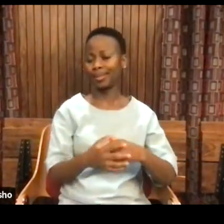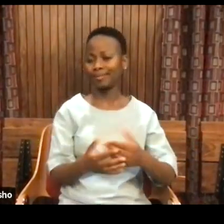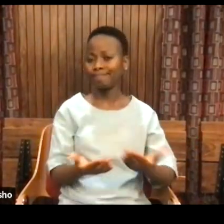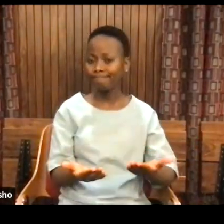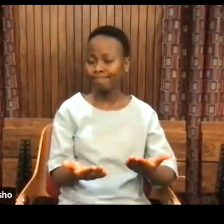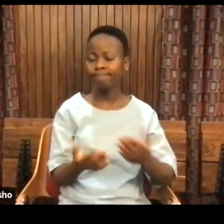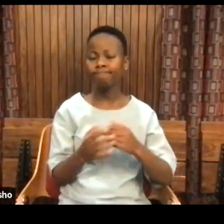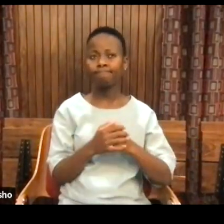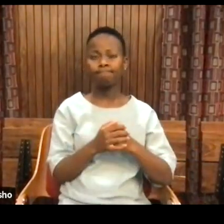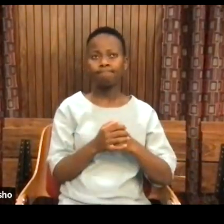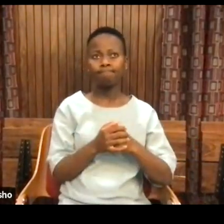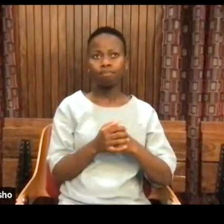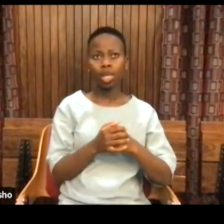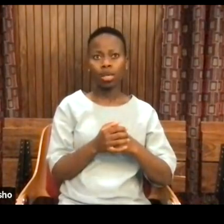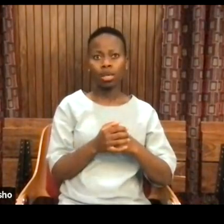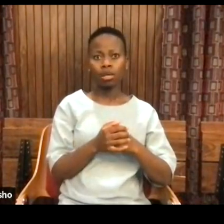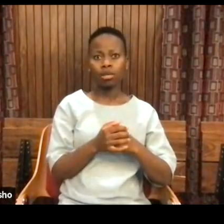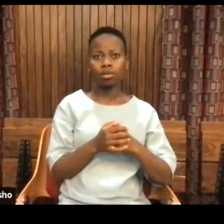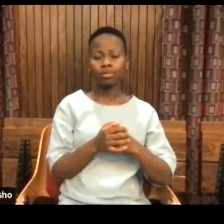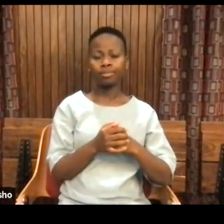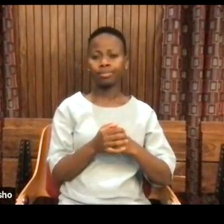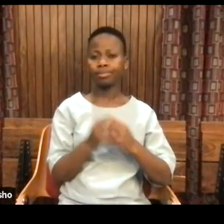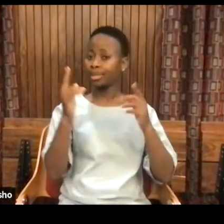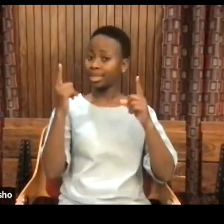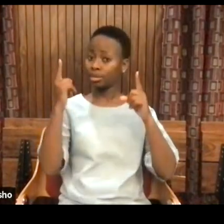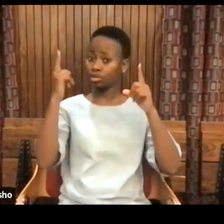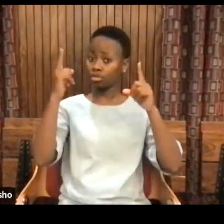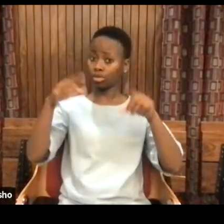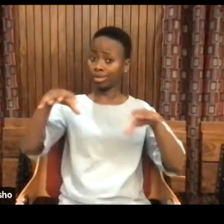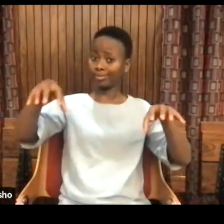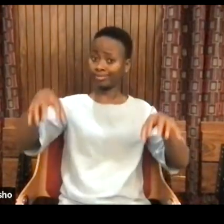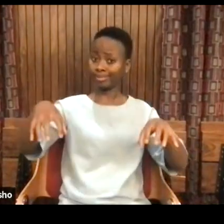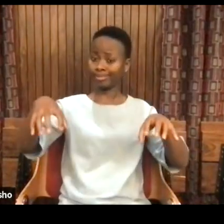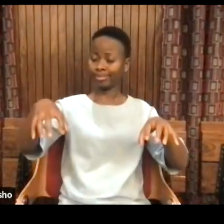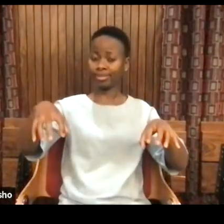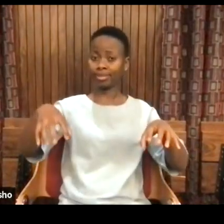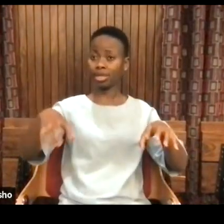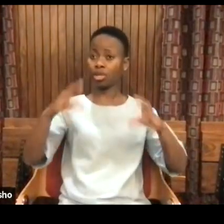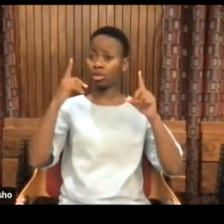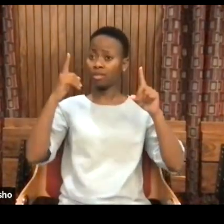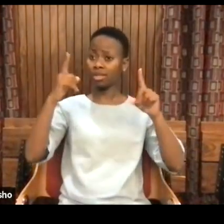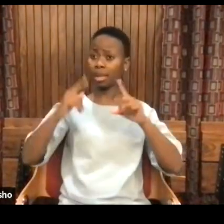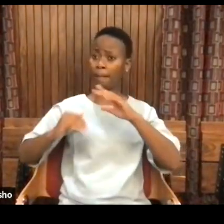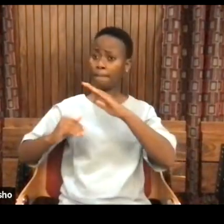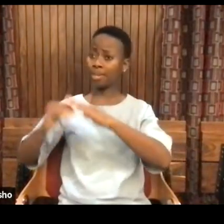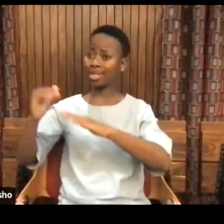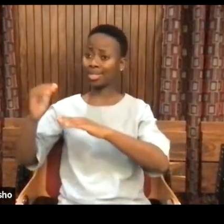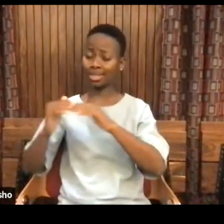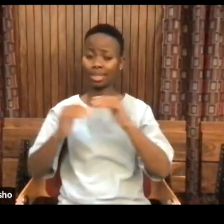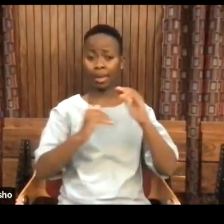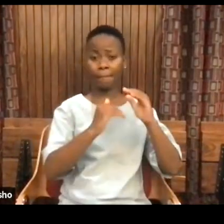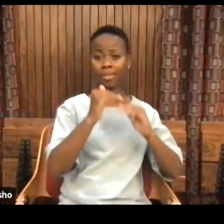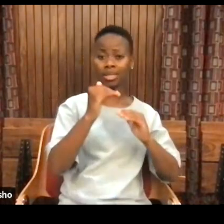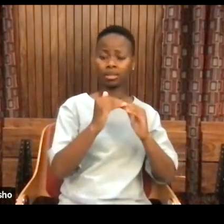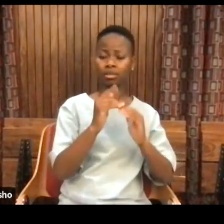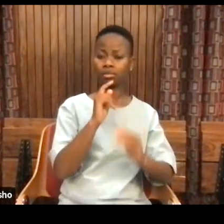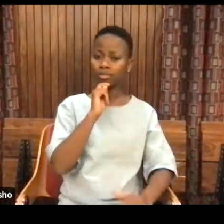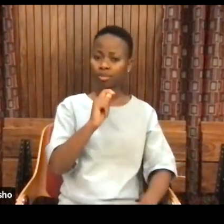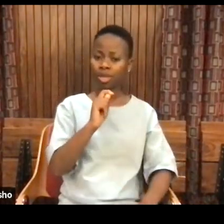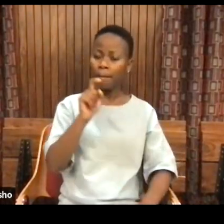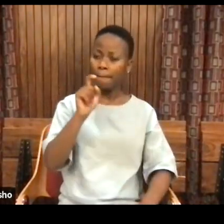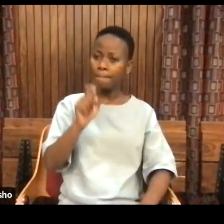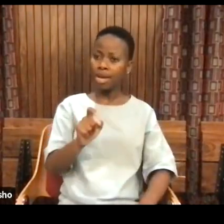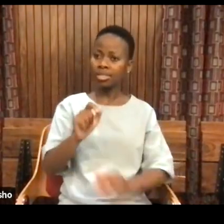that we operate in these universities have been built in such ways as to protect